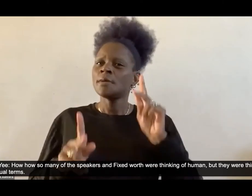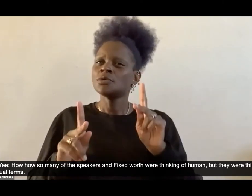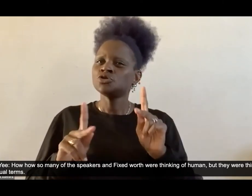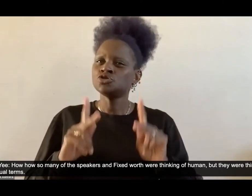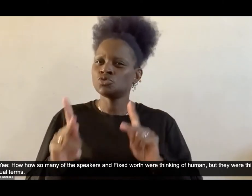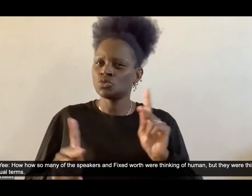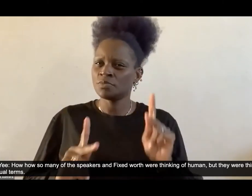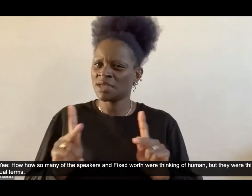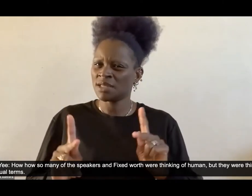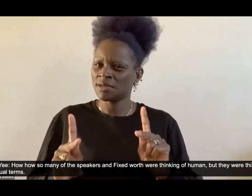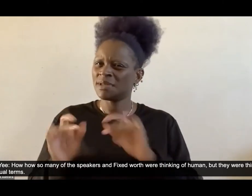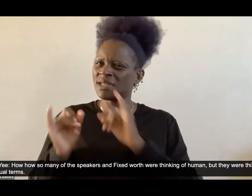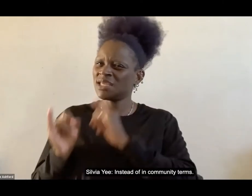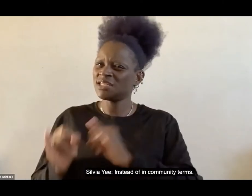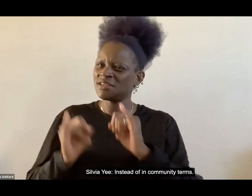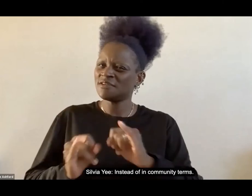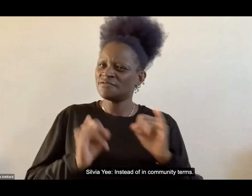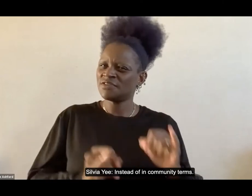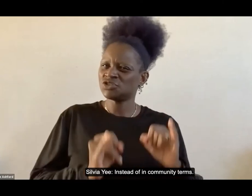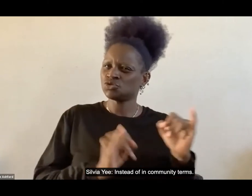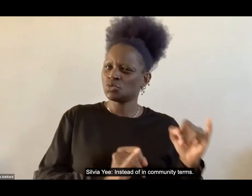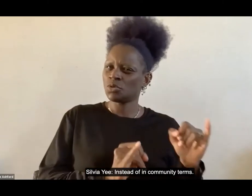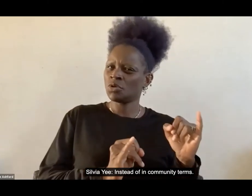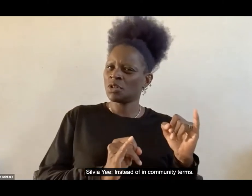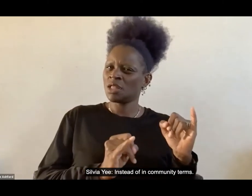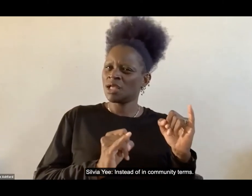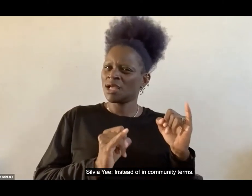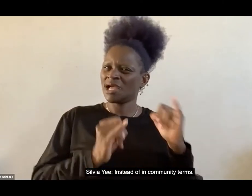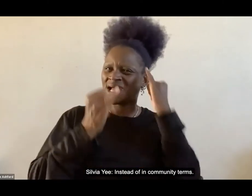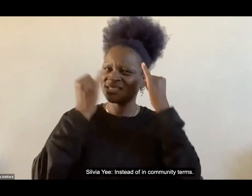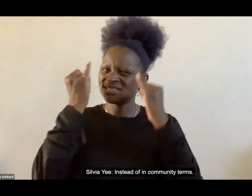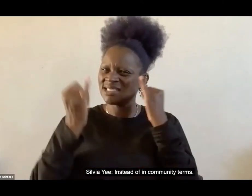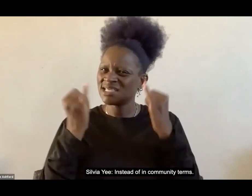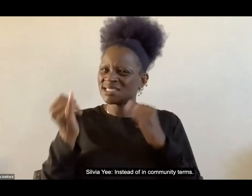instead of in community terms